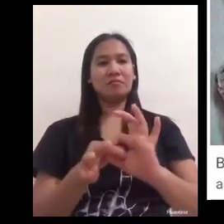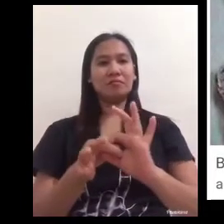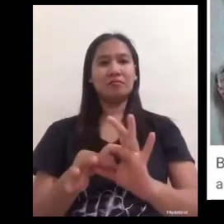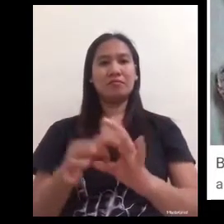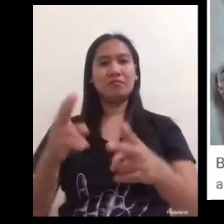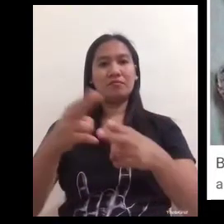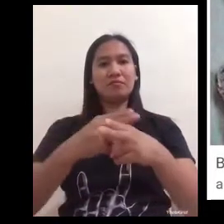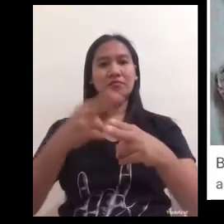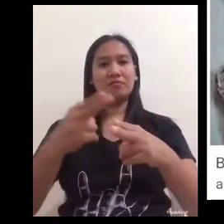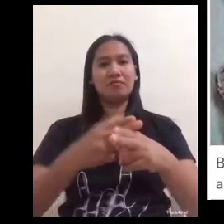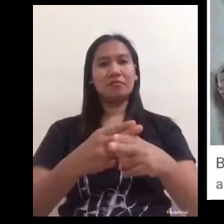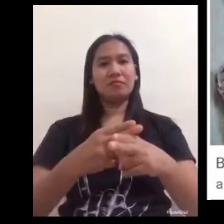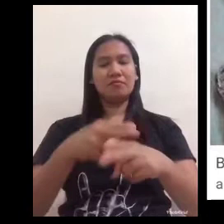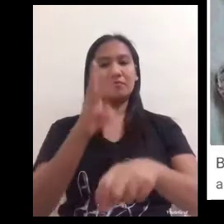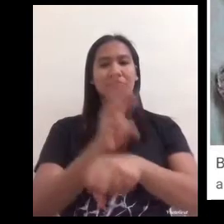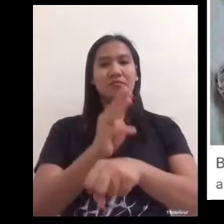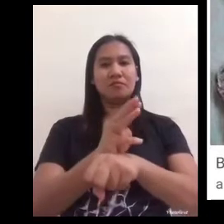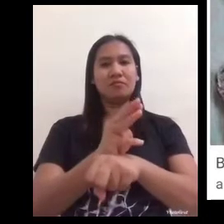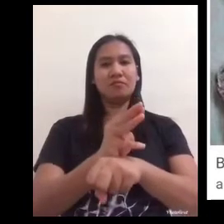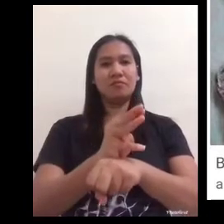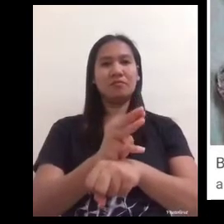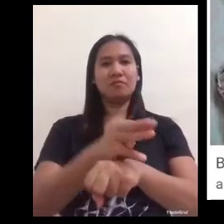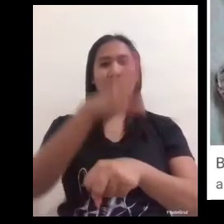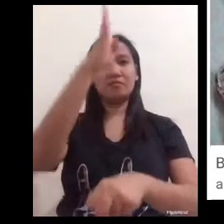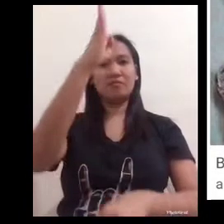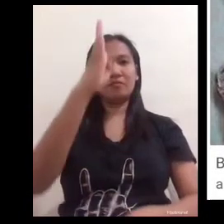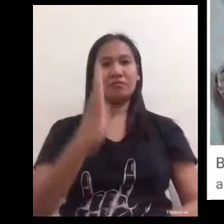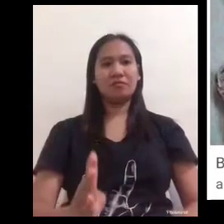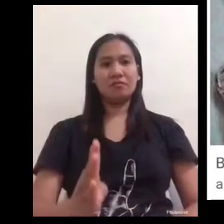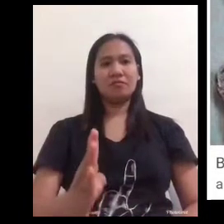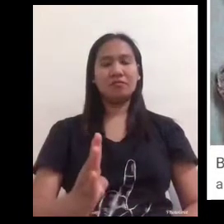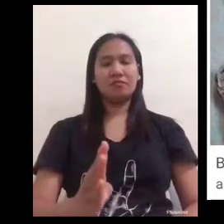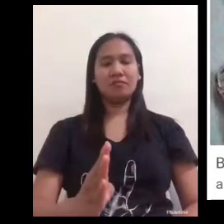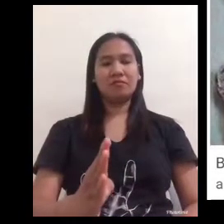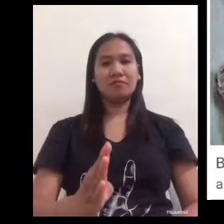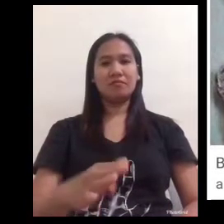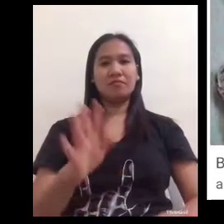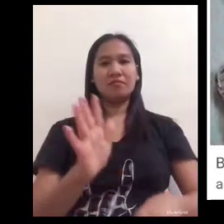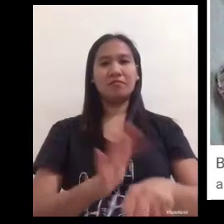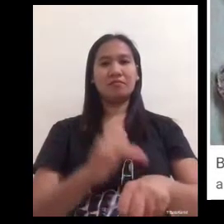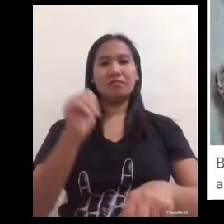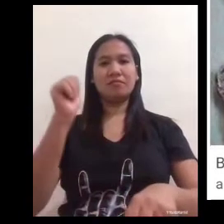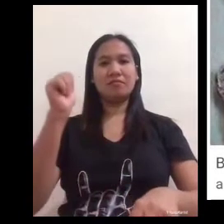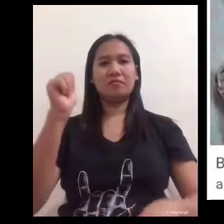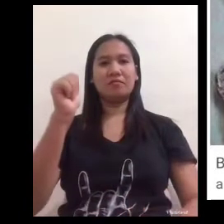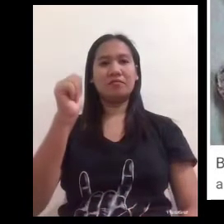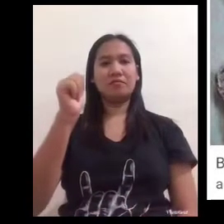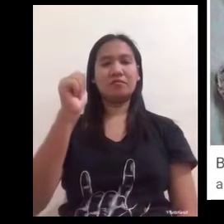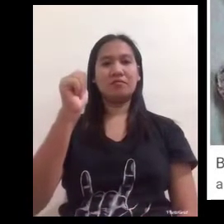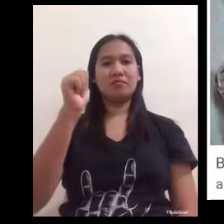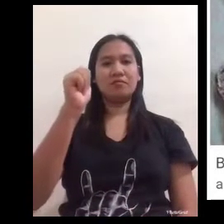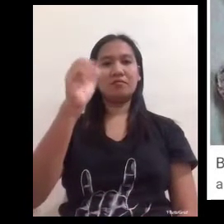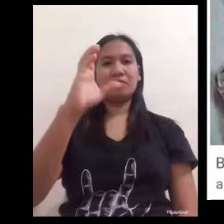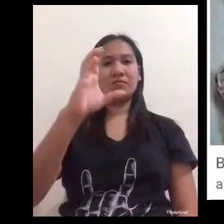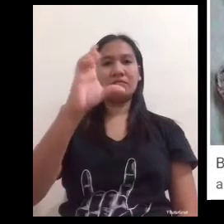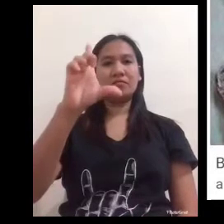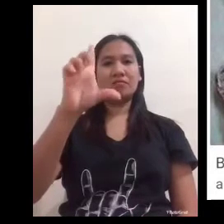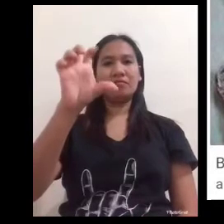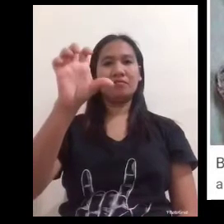physical property is fracture minerals that do not exhibit cleavage are said to fracture